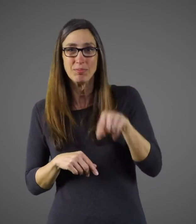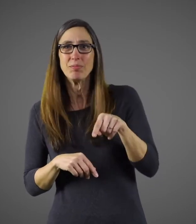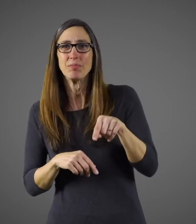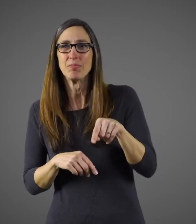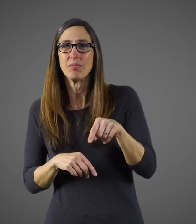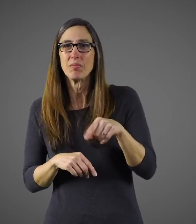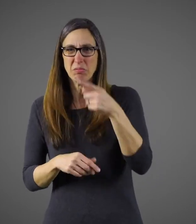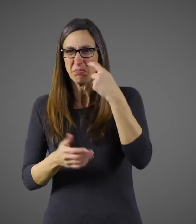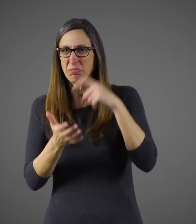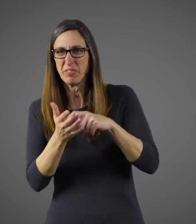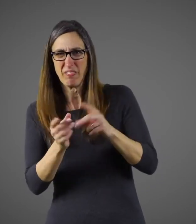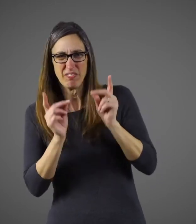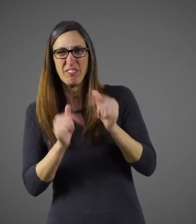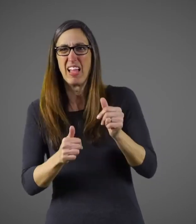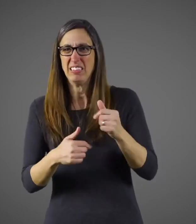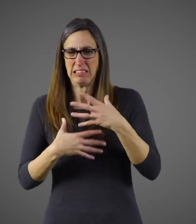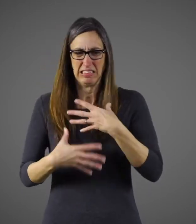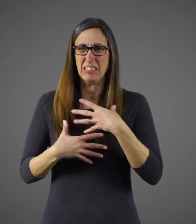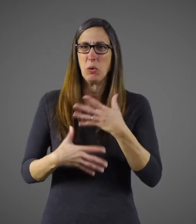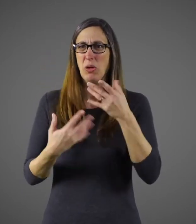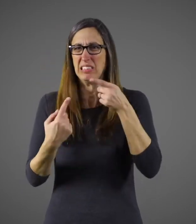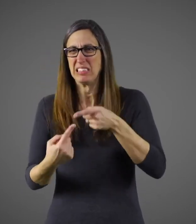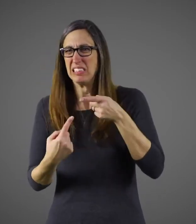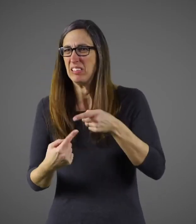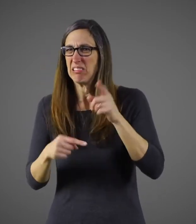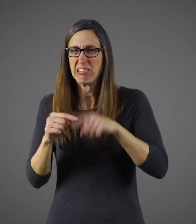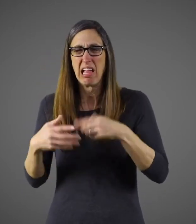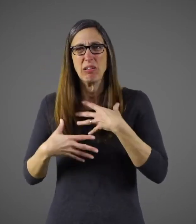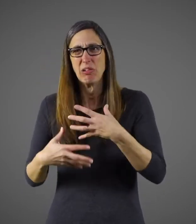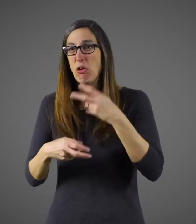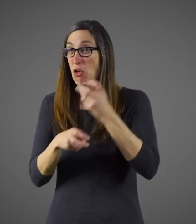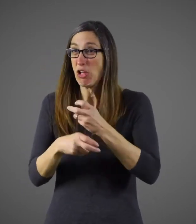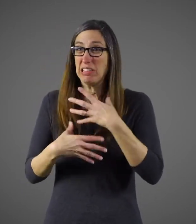If the child is suddenly having trouble breathing, struggling and wheezing.